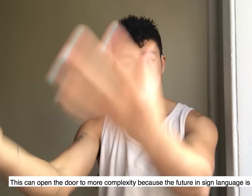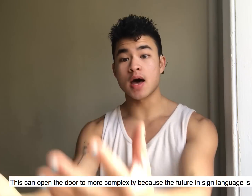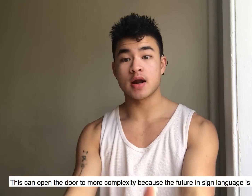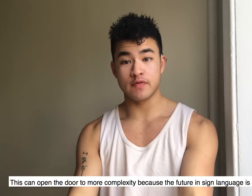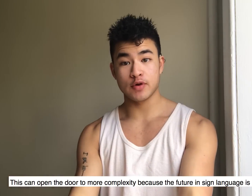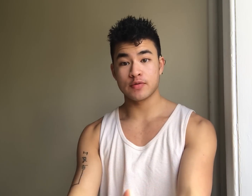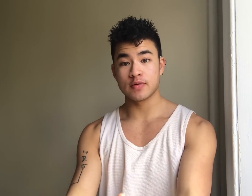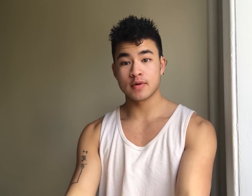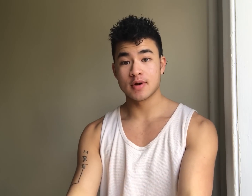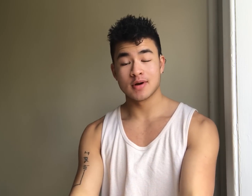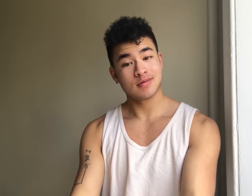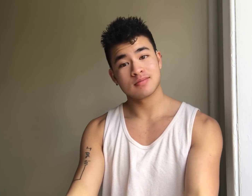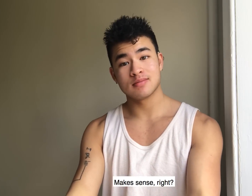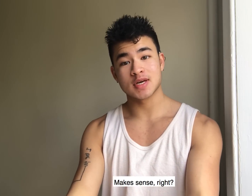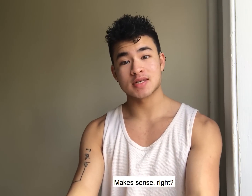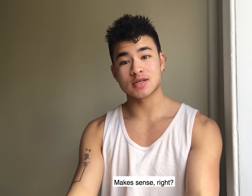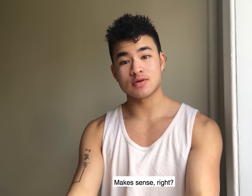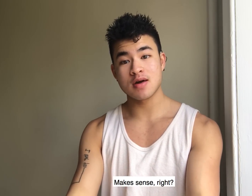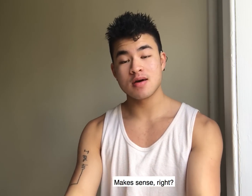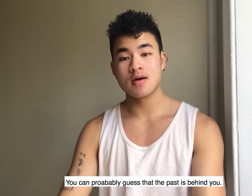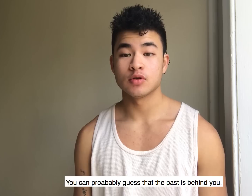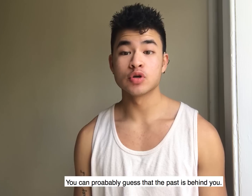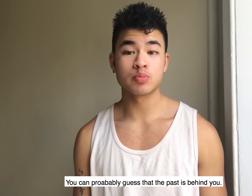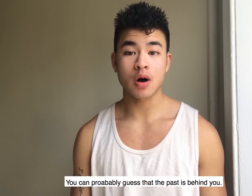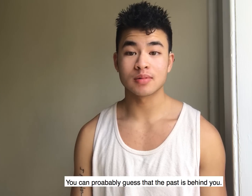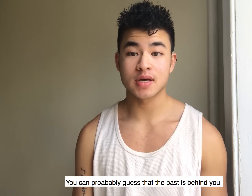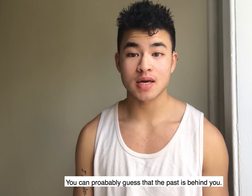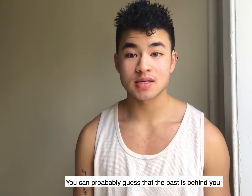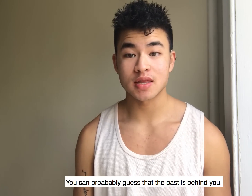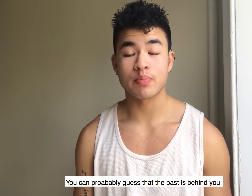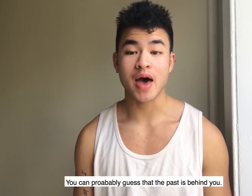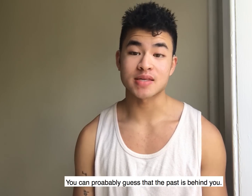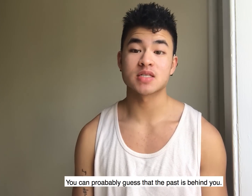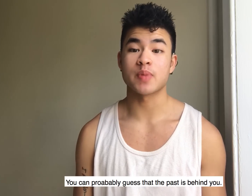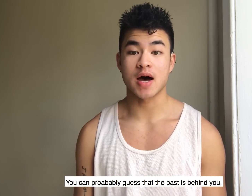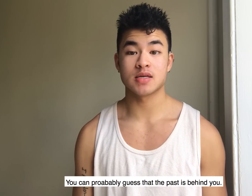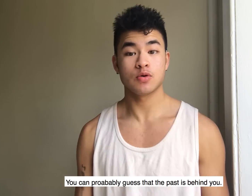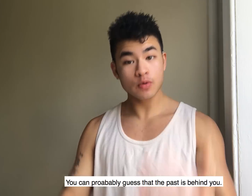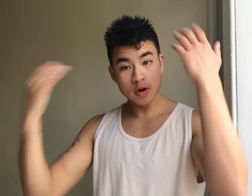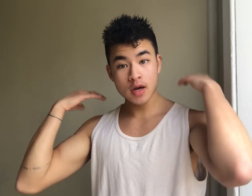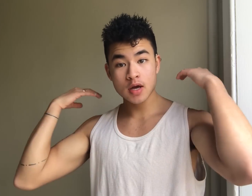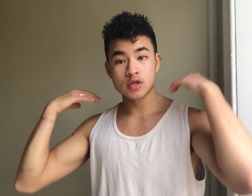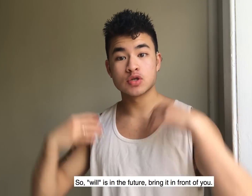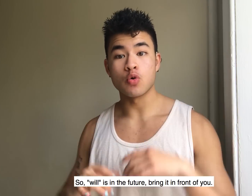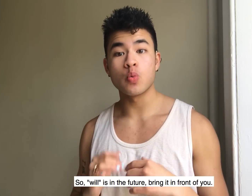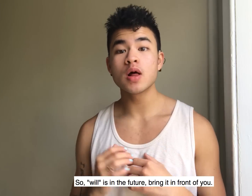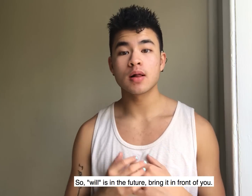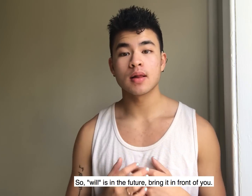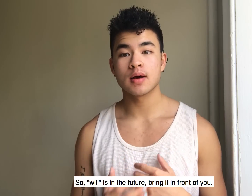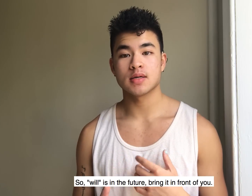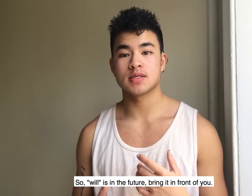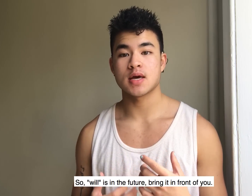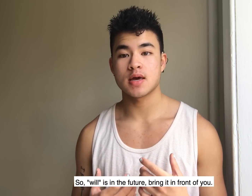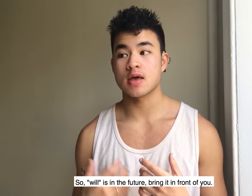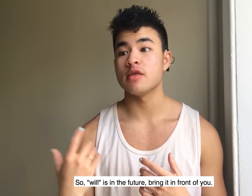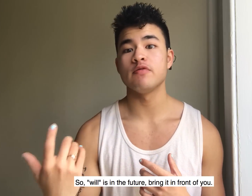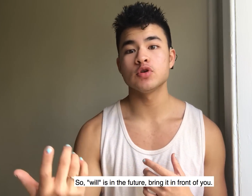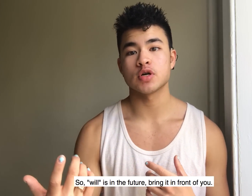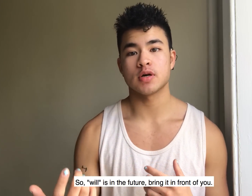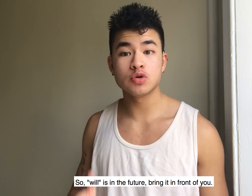ahead of you makes sense right you can probably guess that the past is behind you so will is saying in the future will